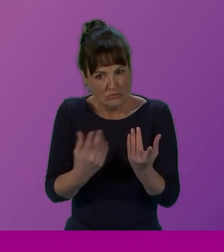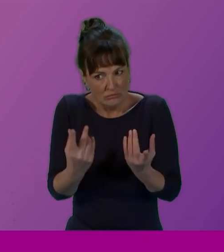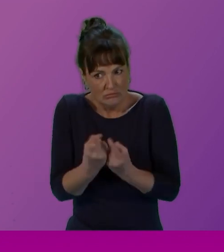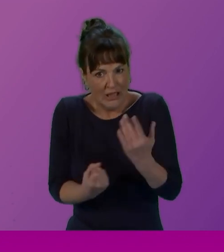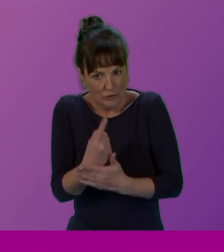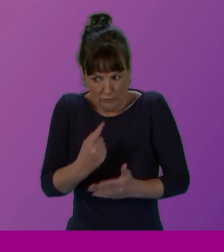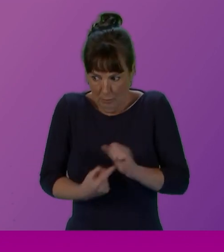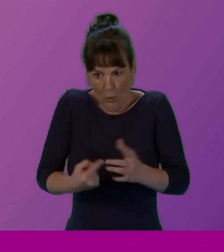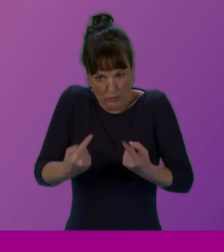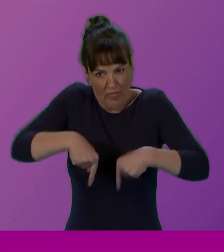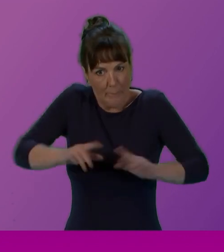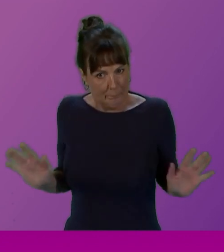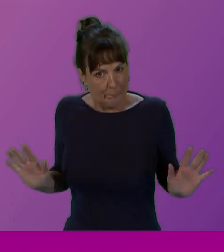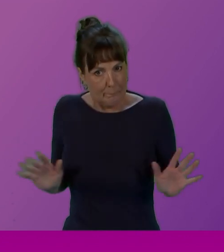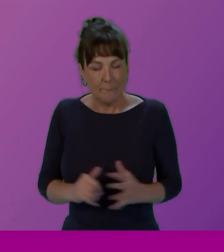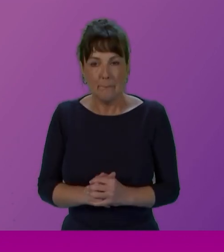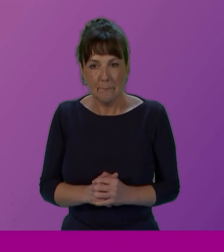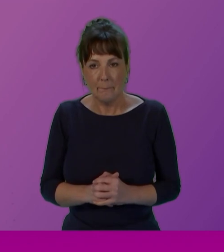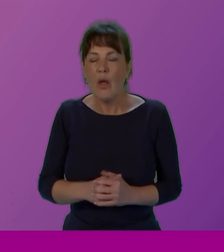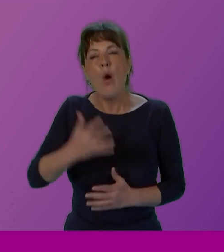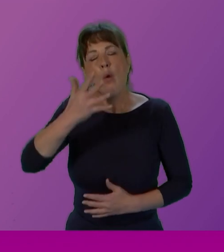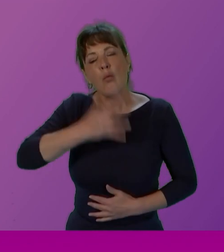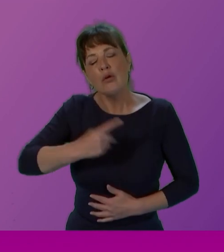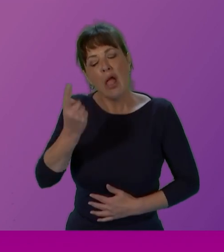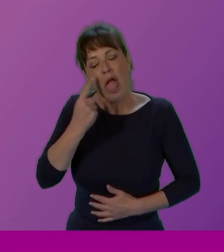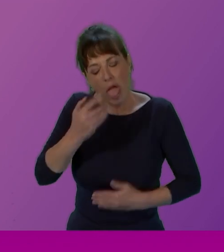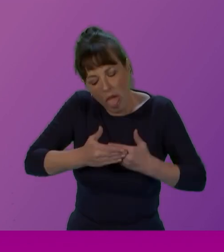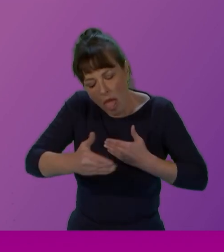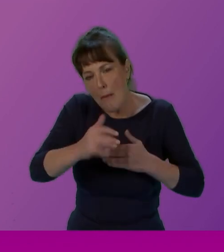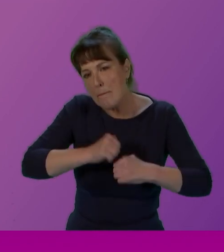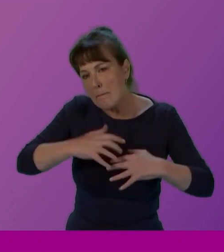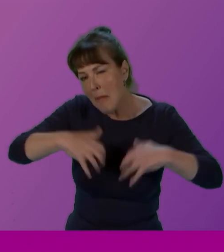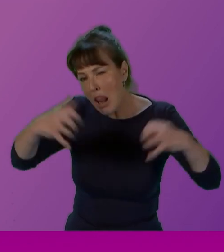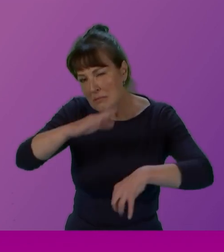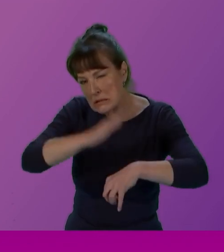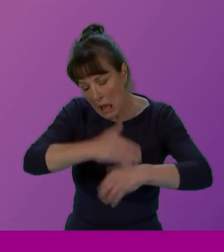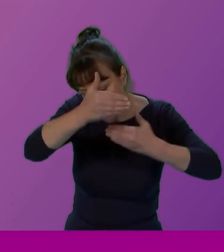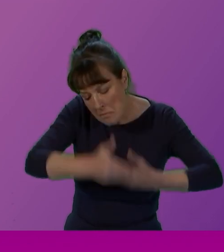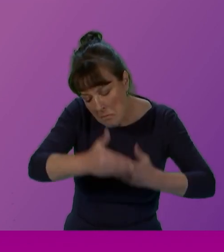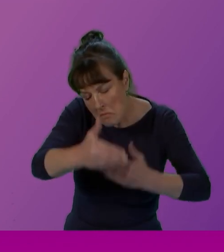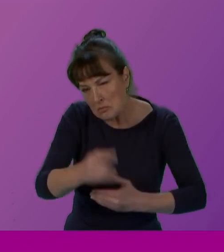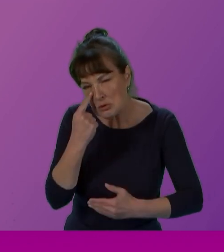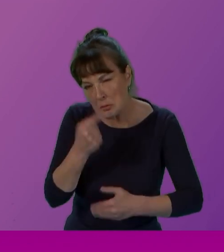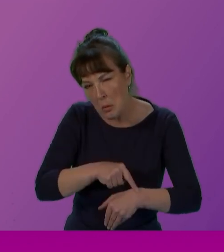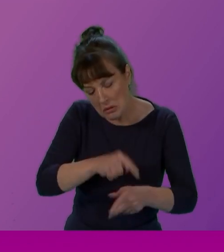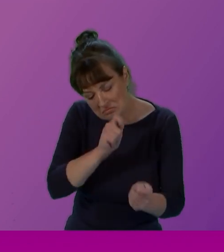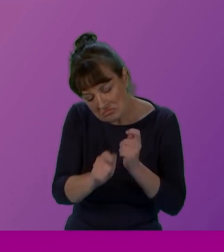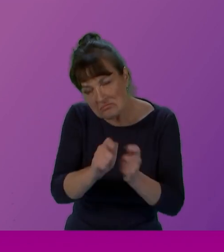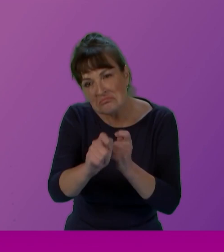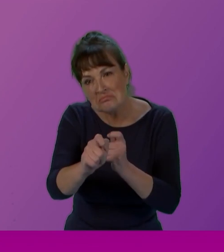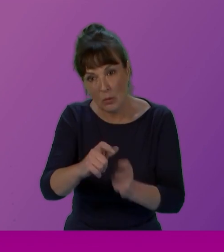them. We're also going to look at the Parliament's sitting times to determine what changes need to be made to limit the